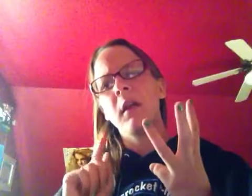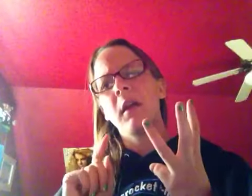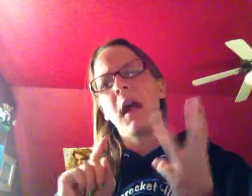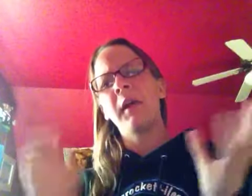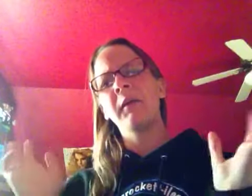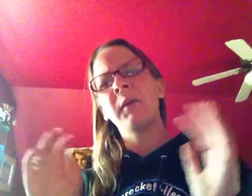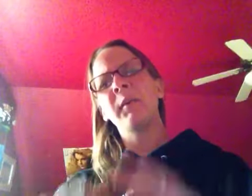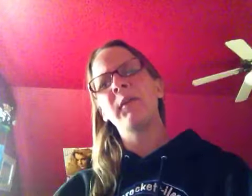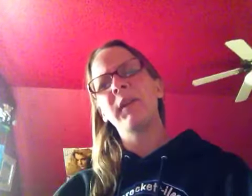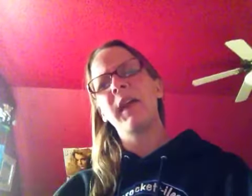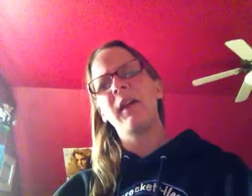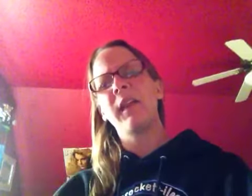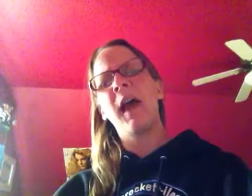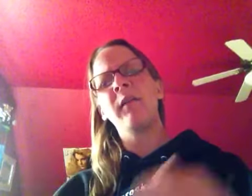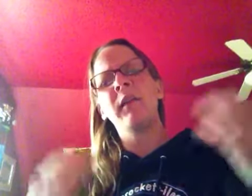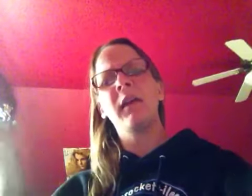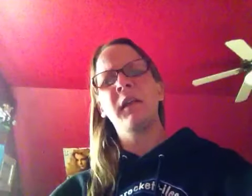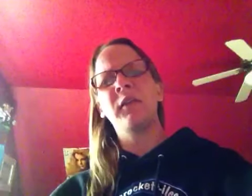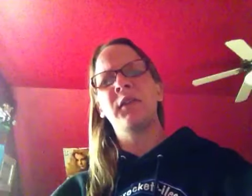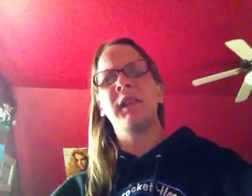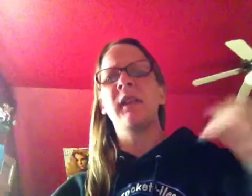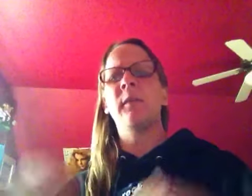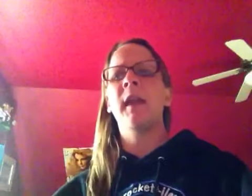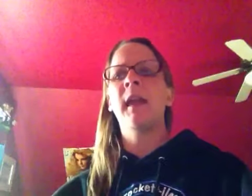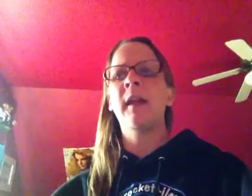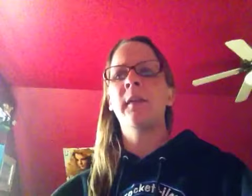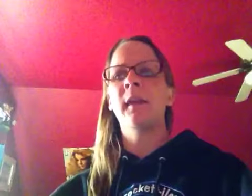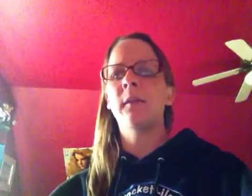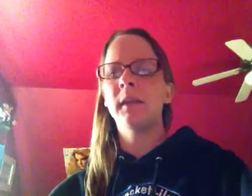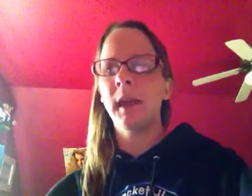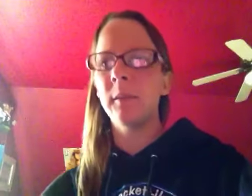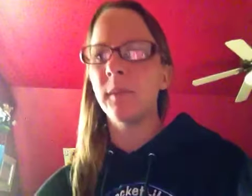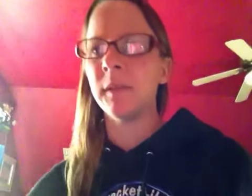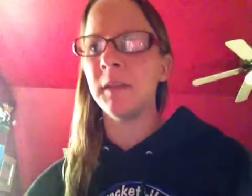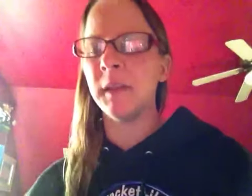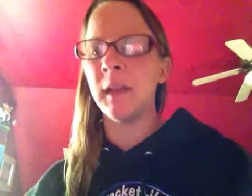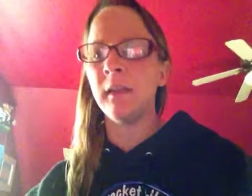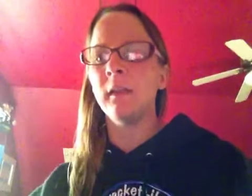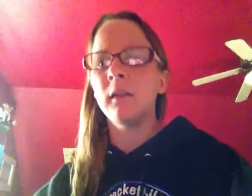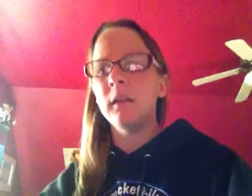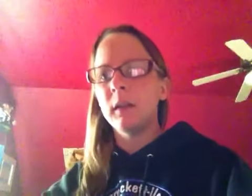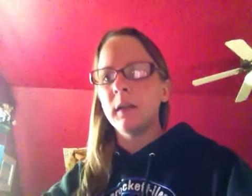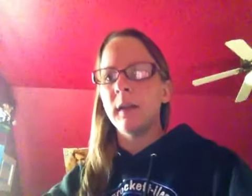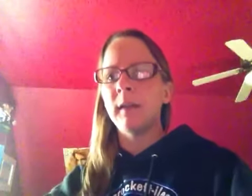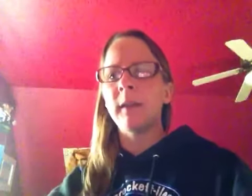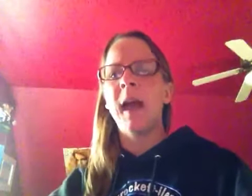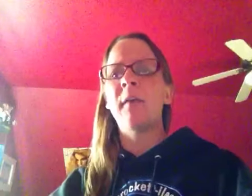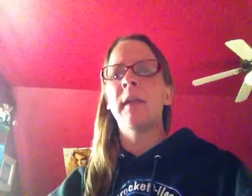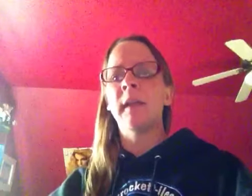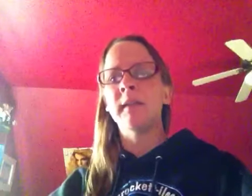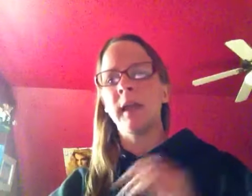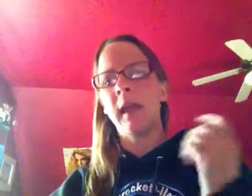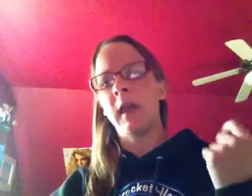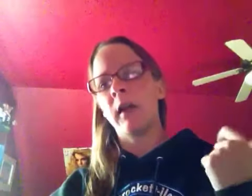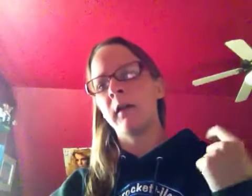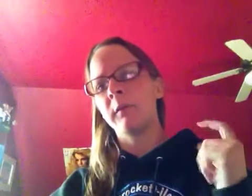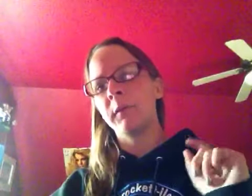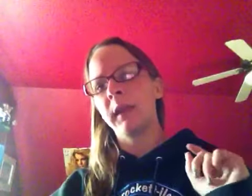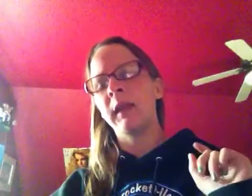I don't remember where they they have it in other cities but I can't think of the name of the cities these that they have it in and then